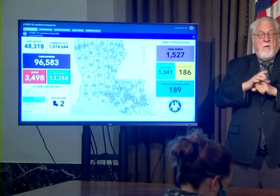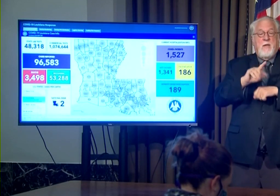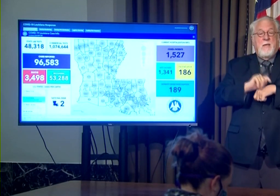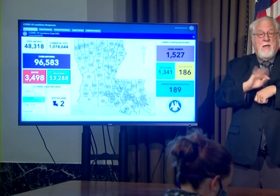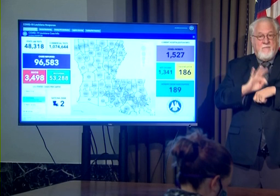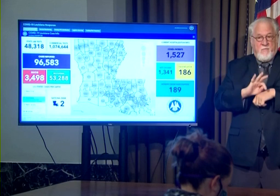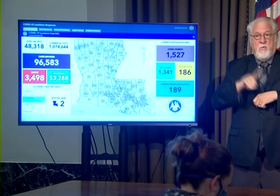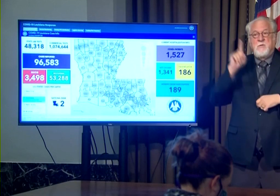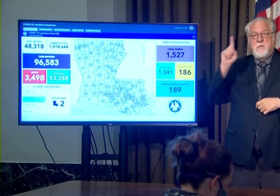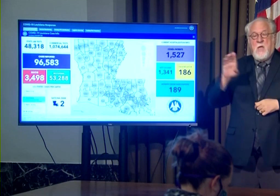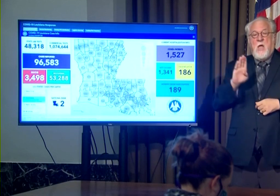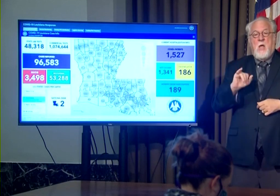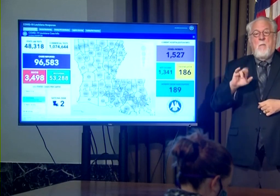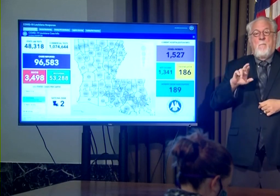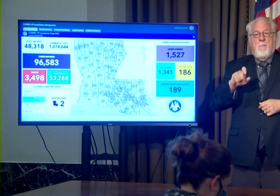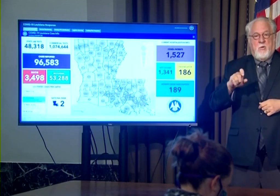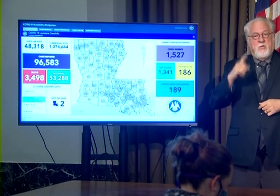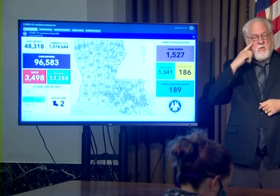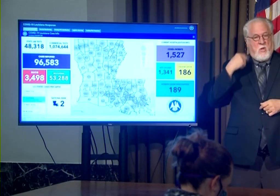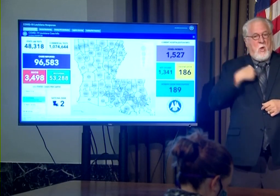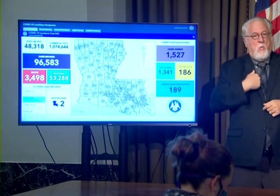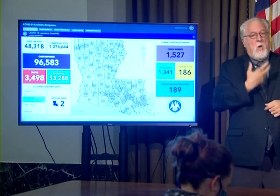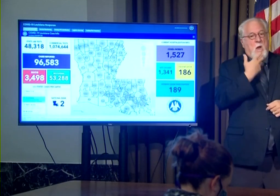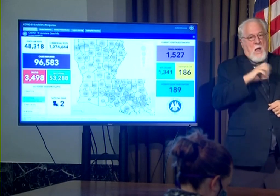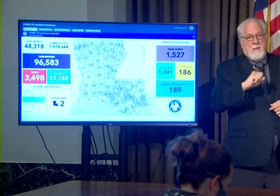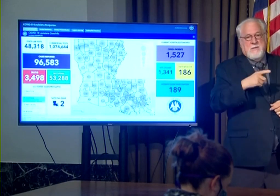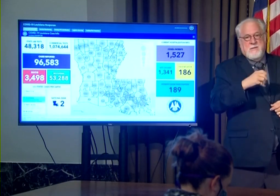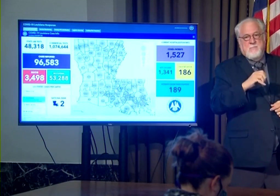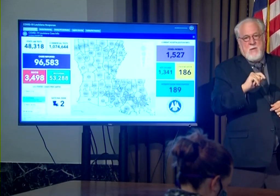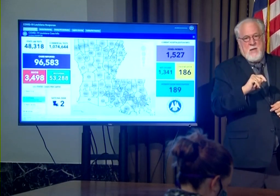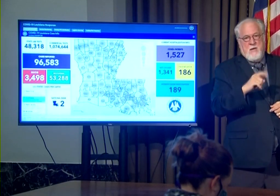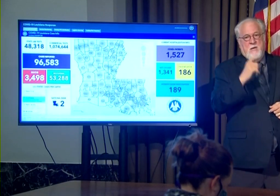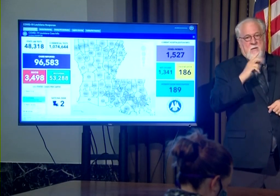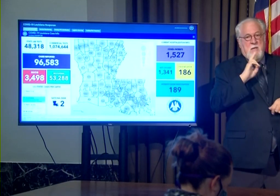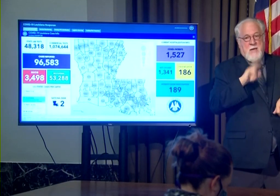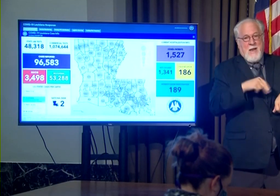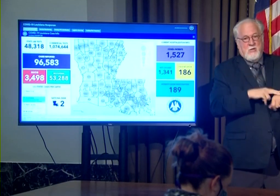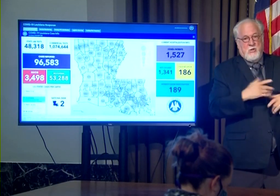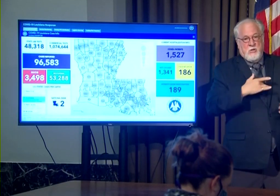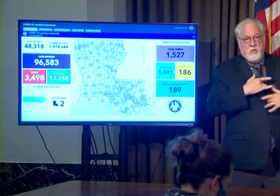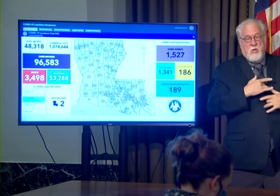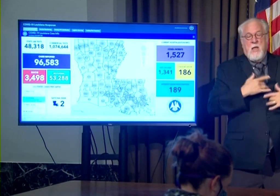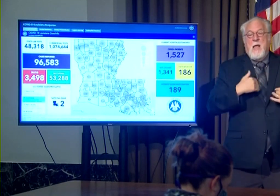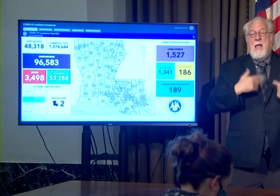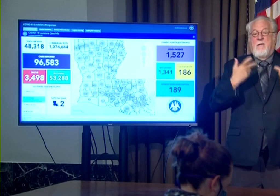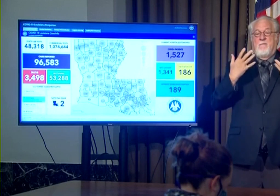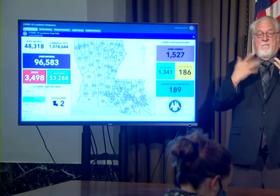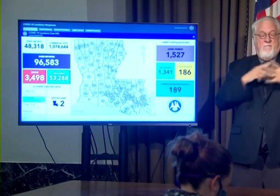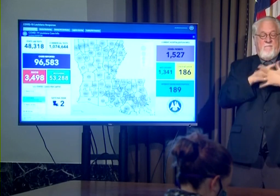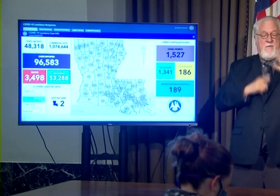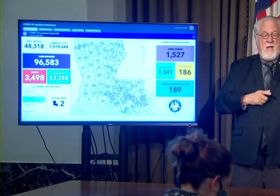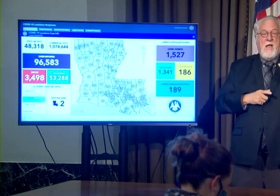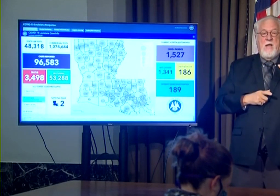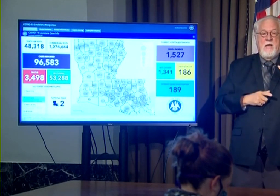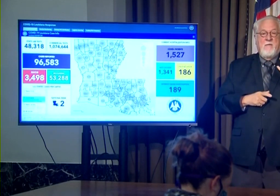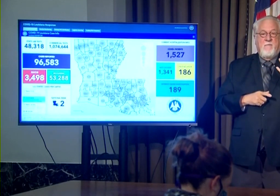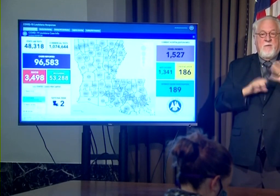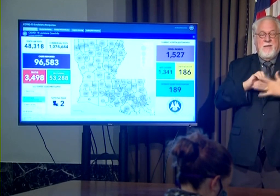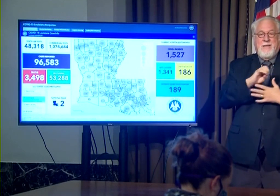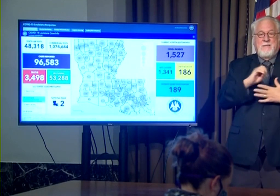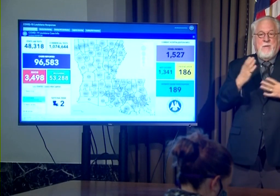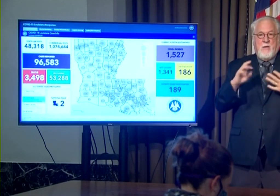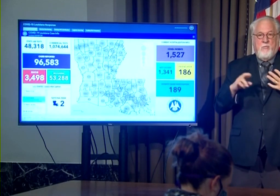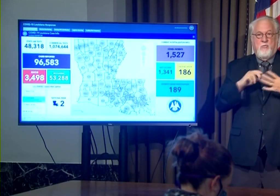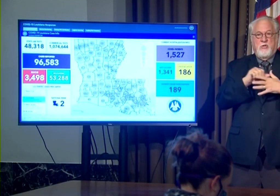hot spot of national concern and there are five main sites in the East Baton Rouge